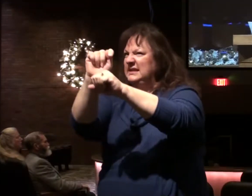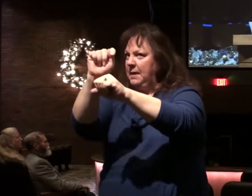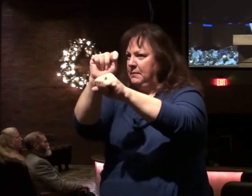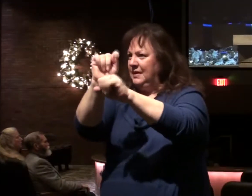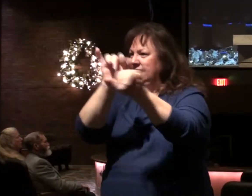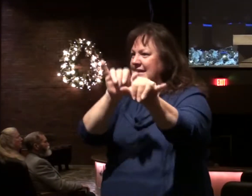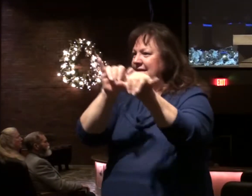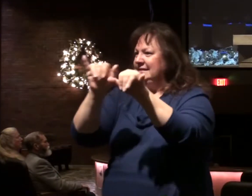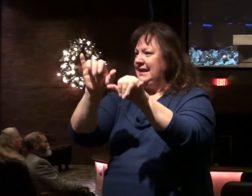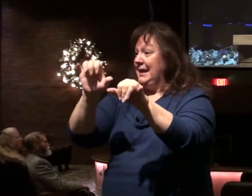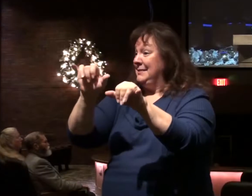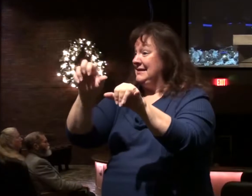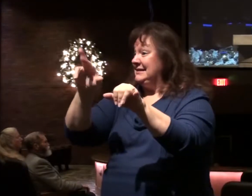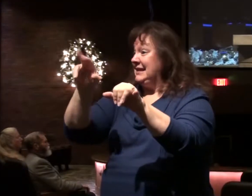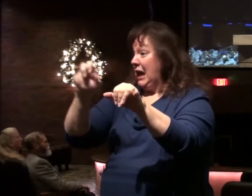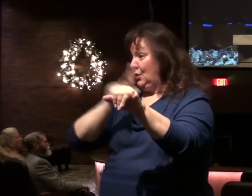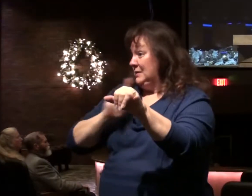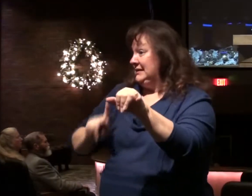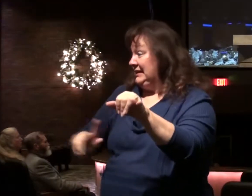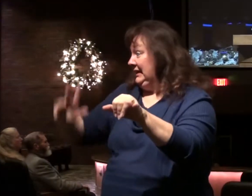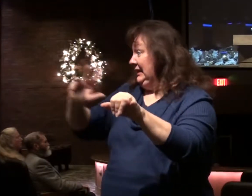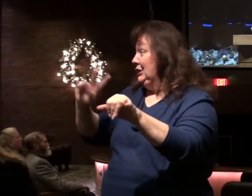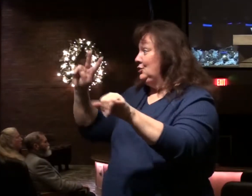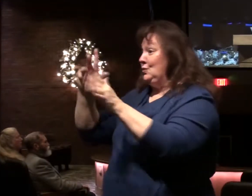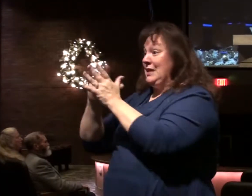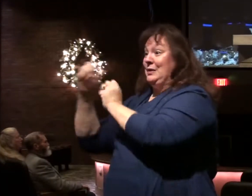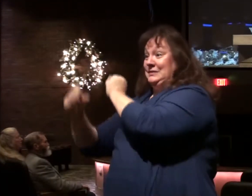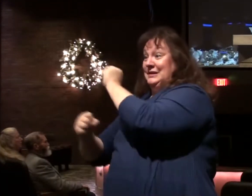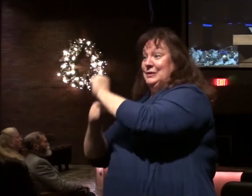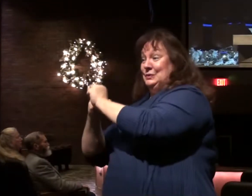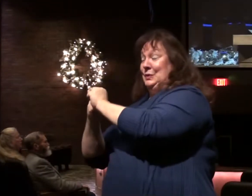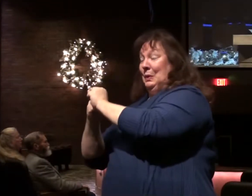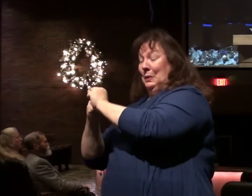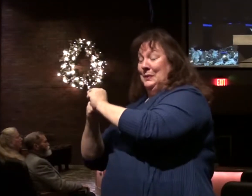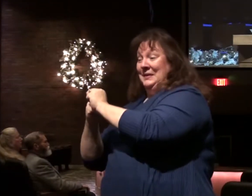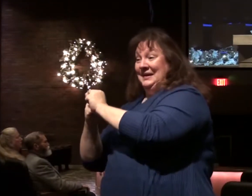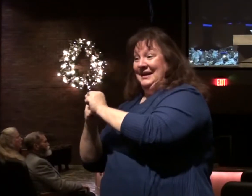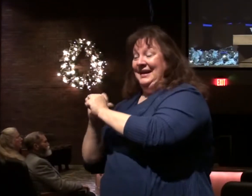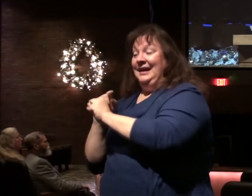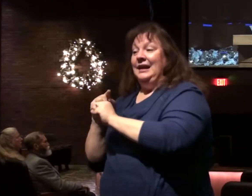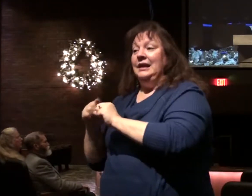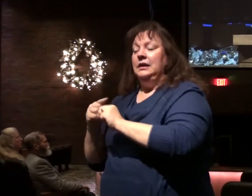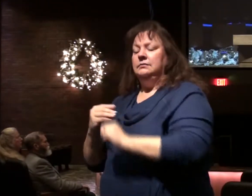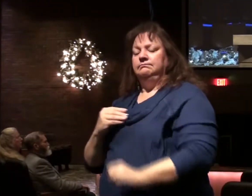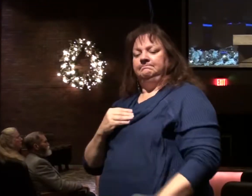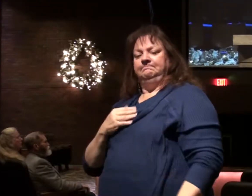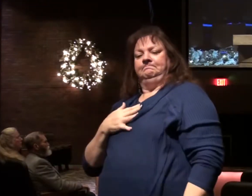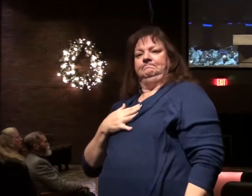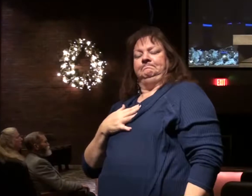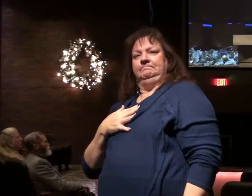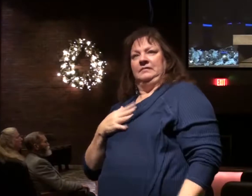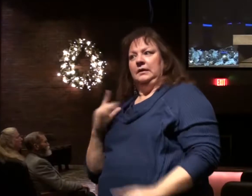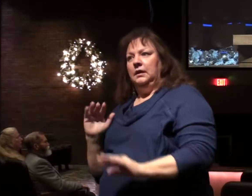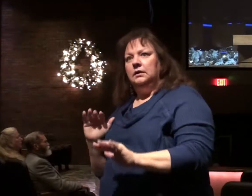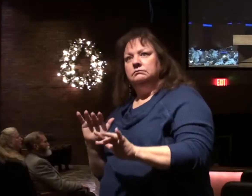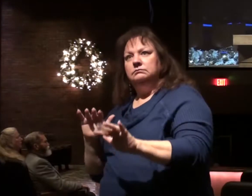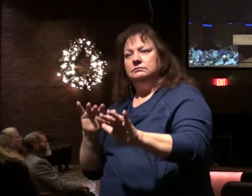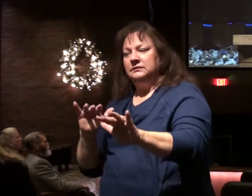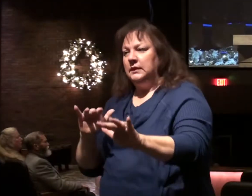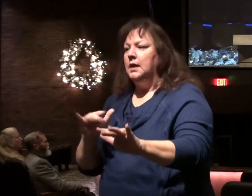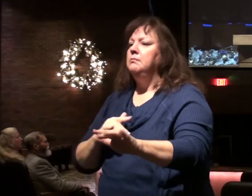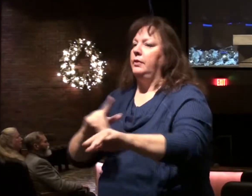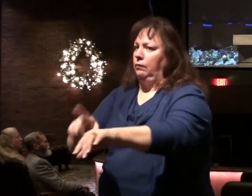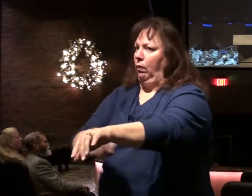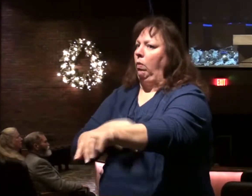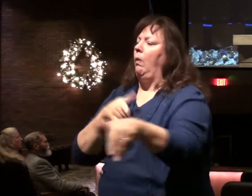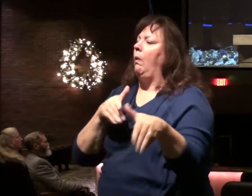2,000 years ago, Weiss said. He is clearly moved in this direction, but there's a long way to